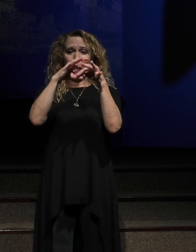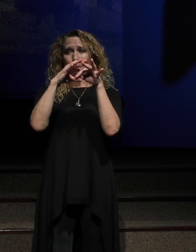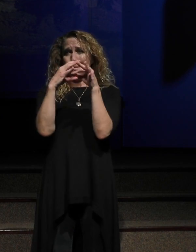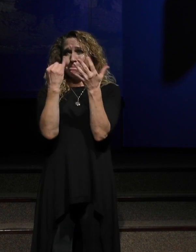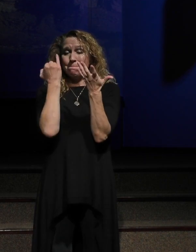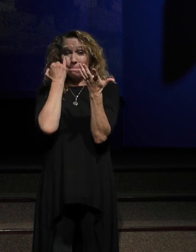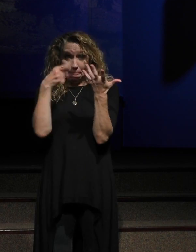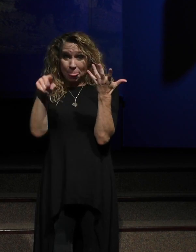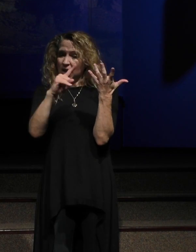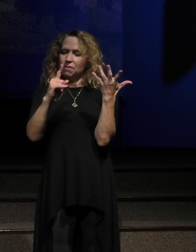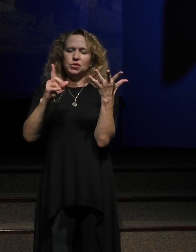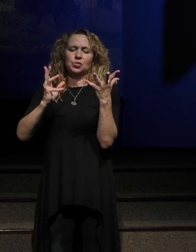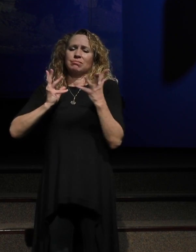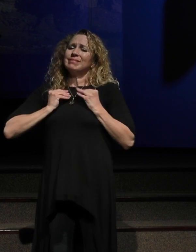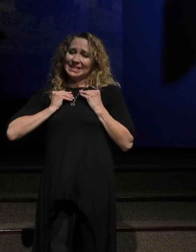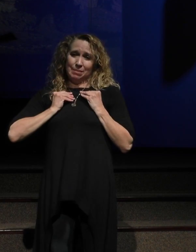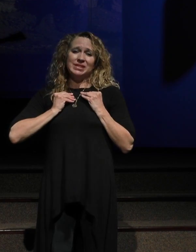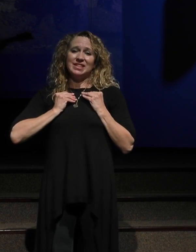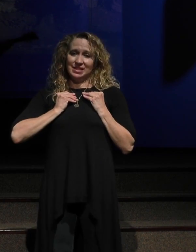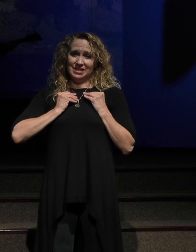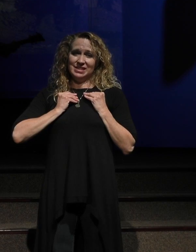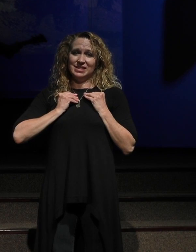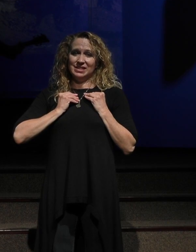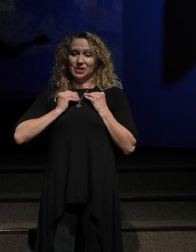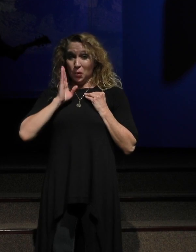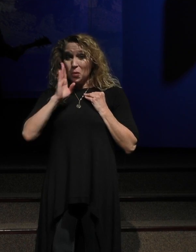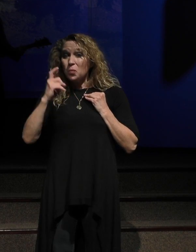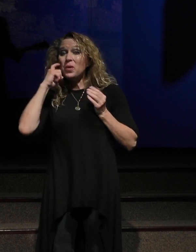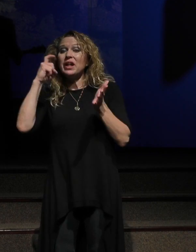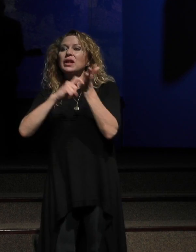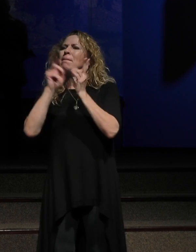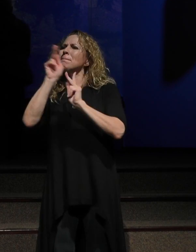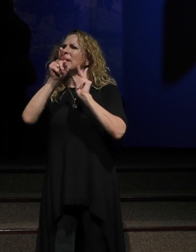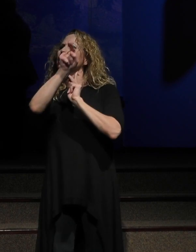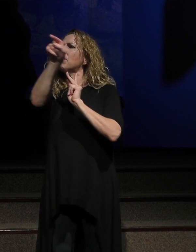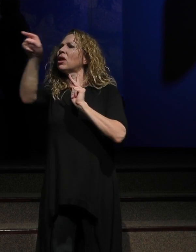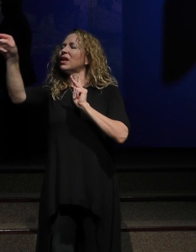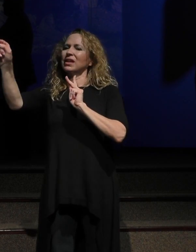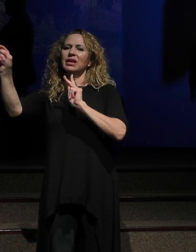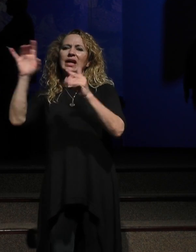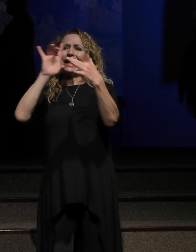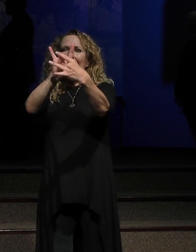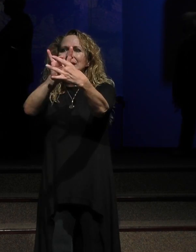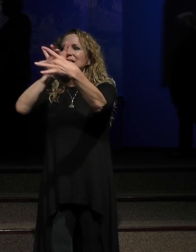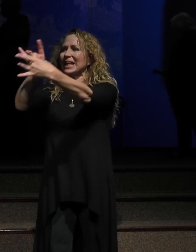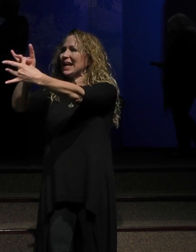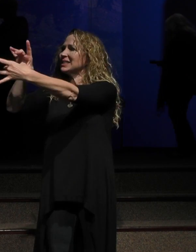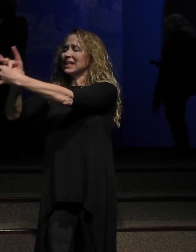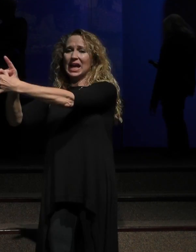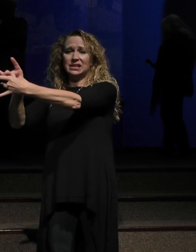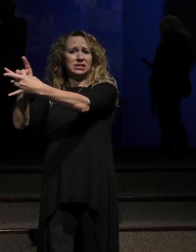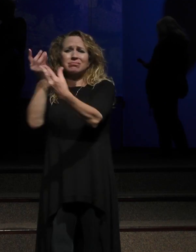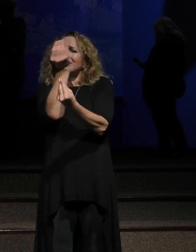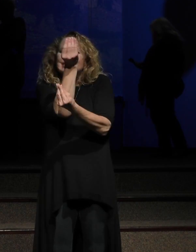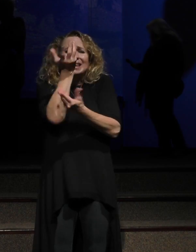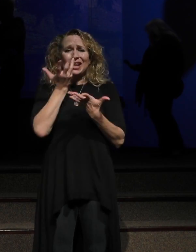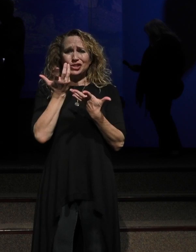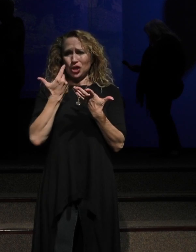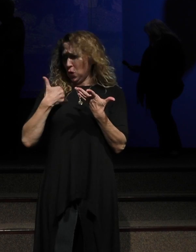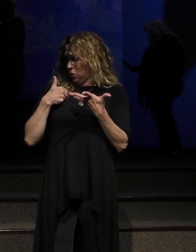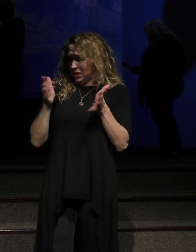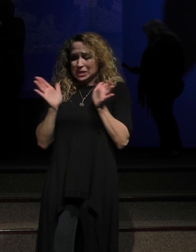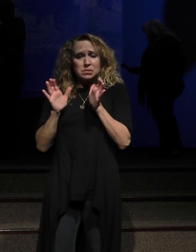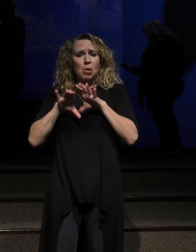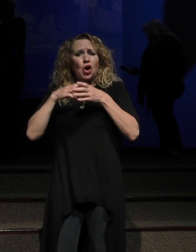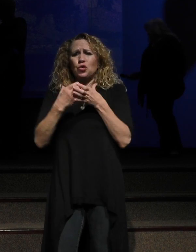just open up to it, there'll be people that you can connect with in a small group. If you'll just let us know, we would love to